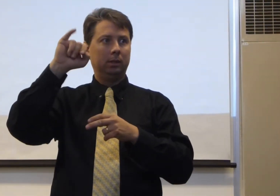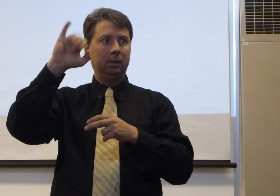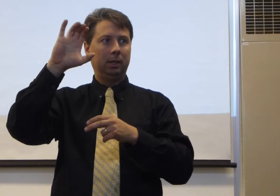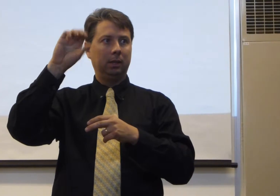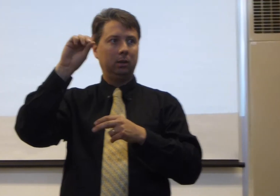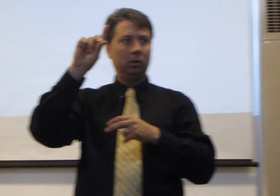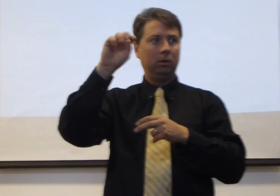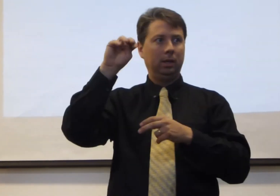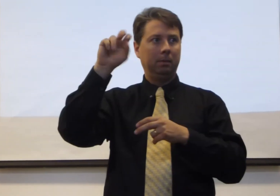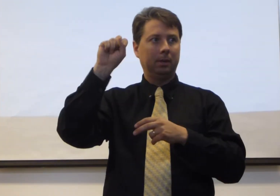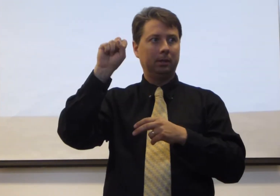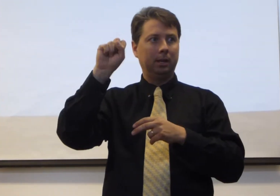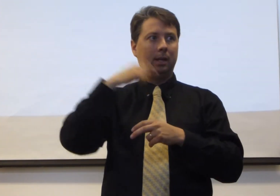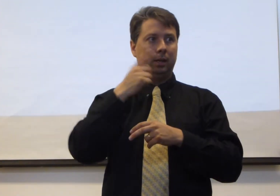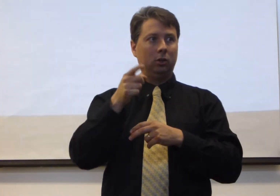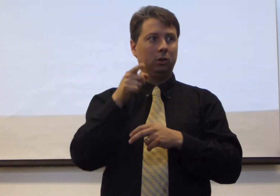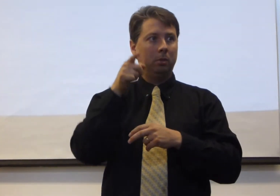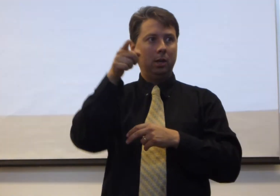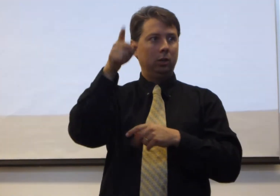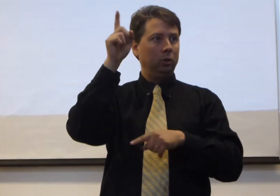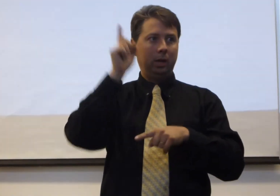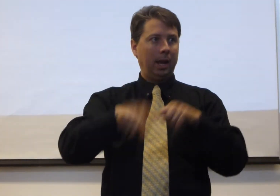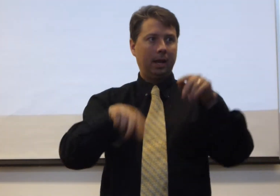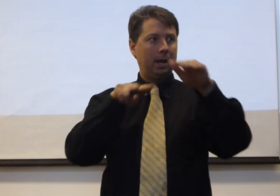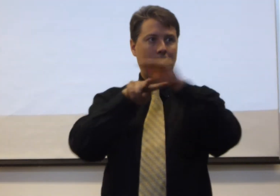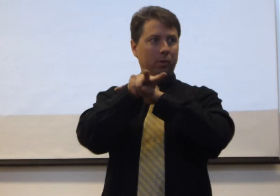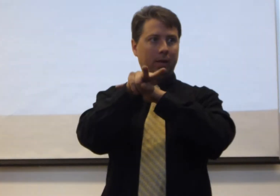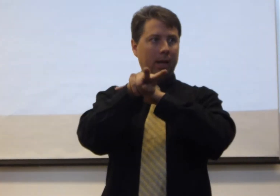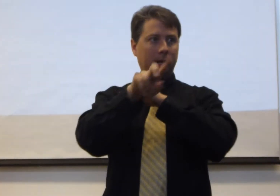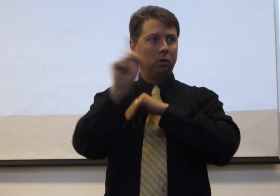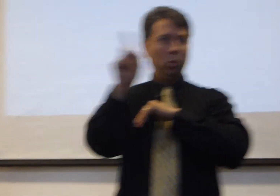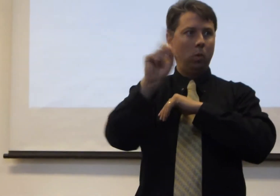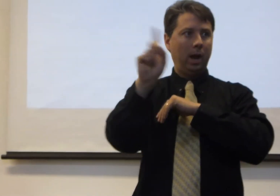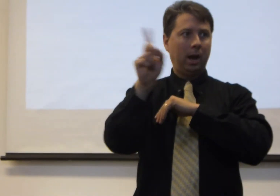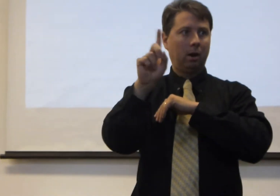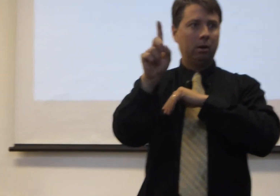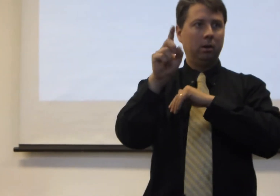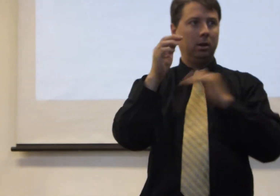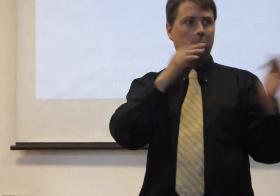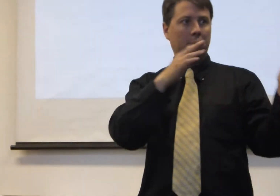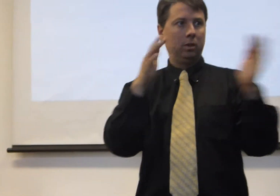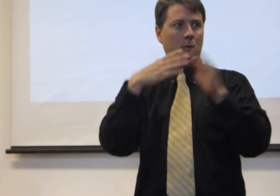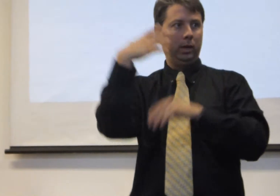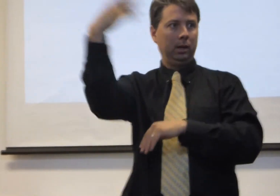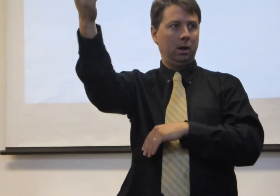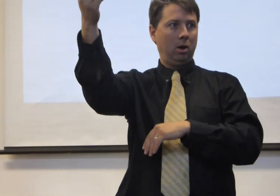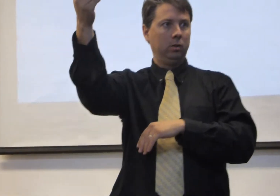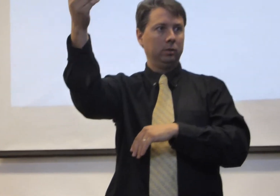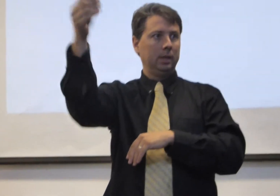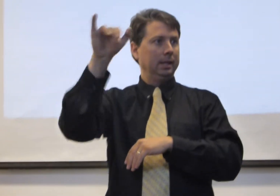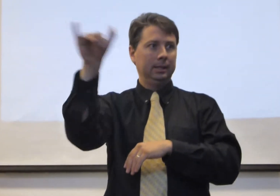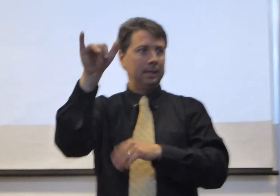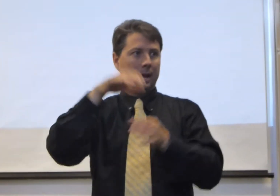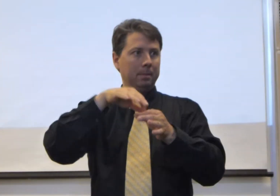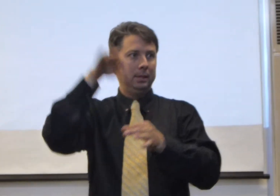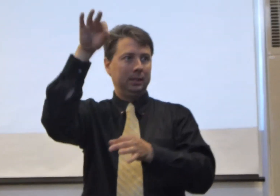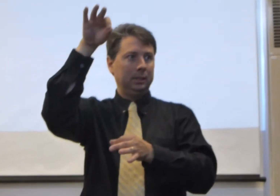Nicodemus. He told him, you cannot predict where the wind goes, the same as the